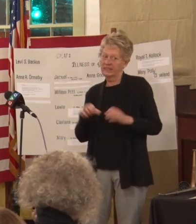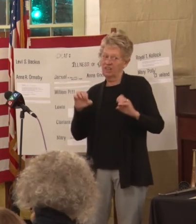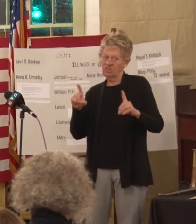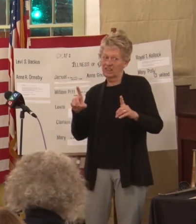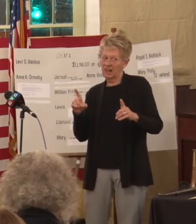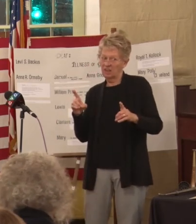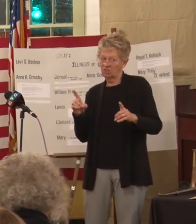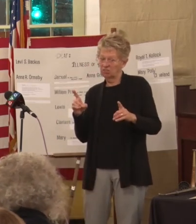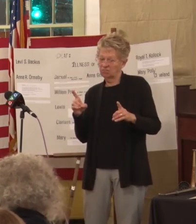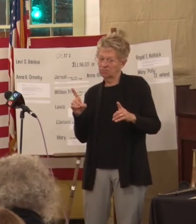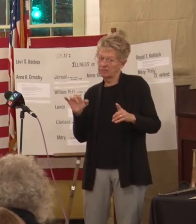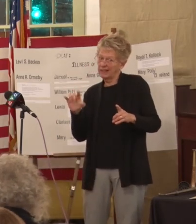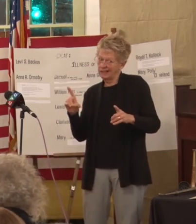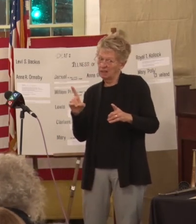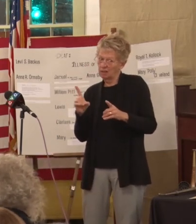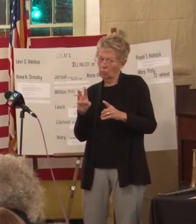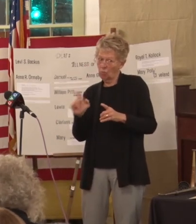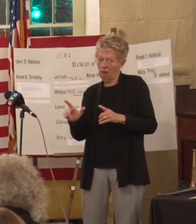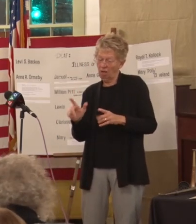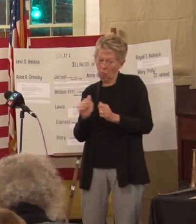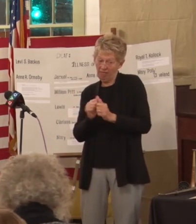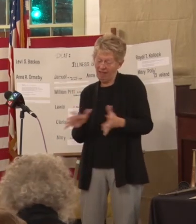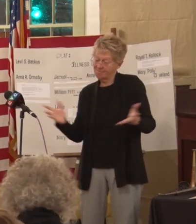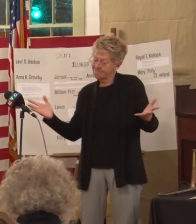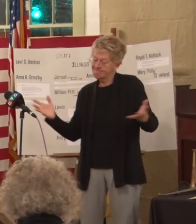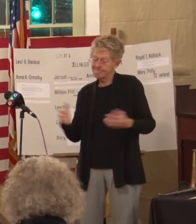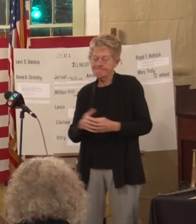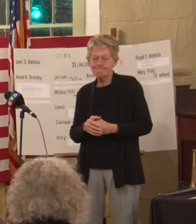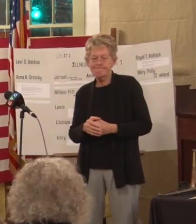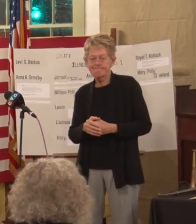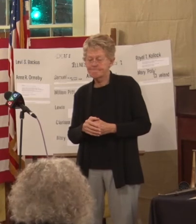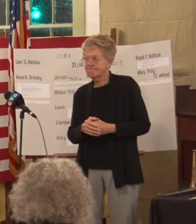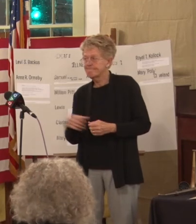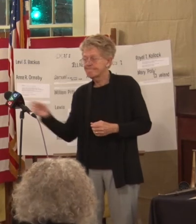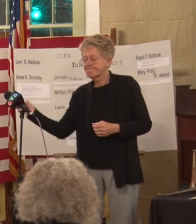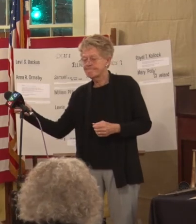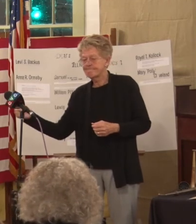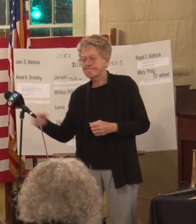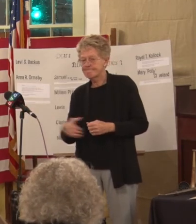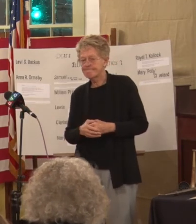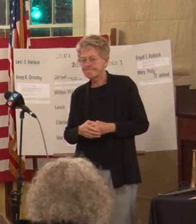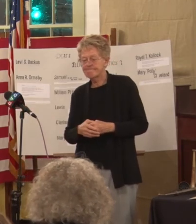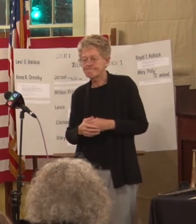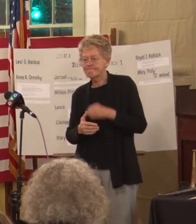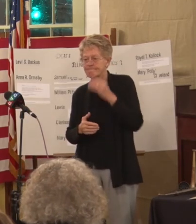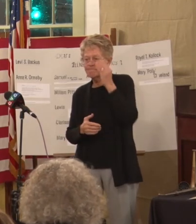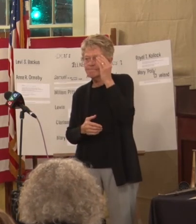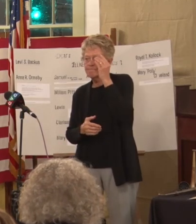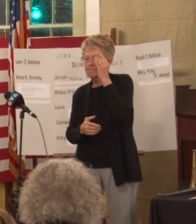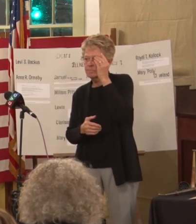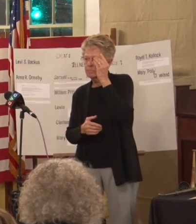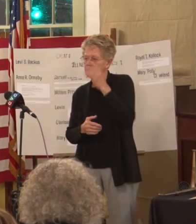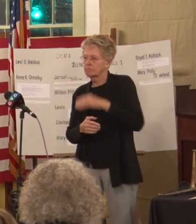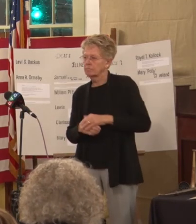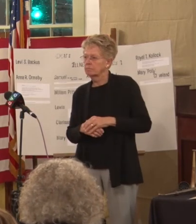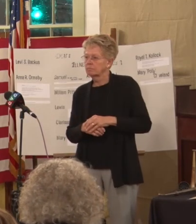was because Celeste was their body yeah yeah and it was you know for parents